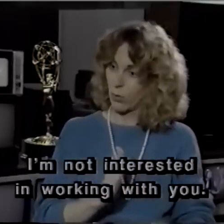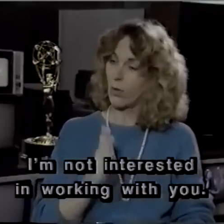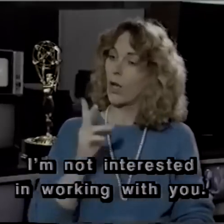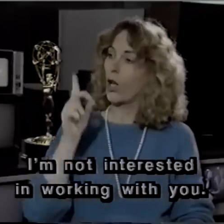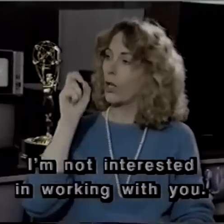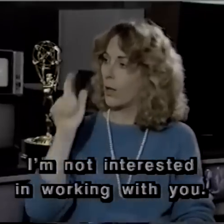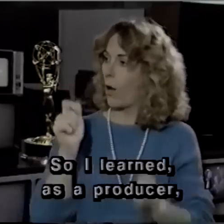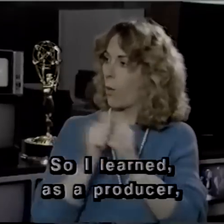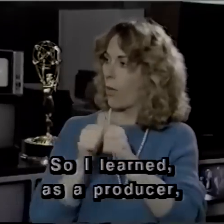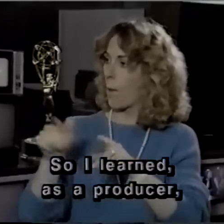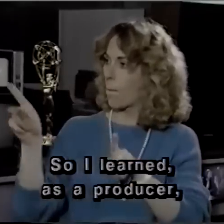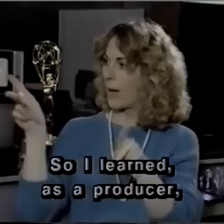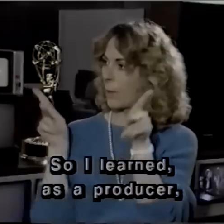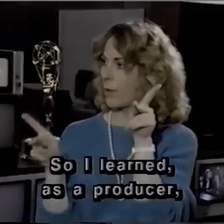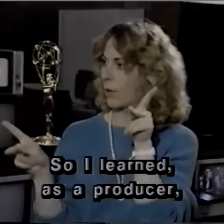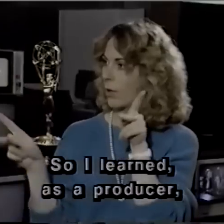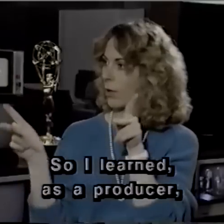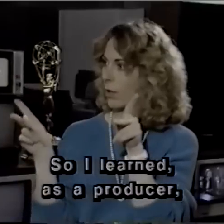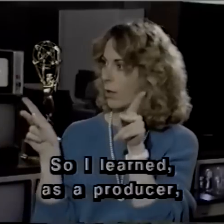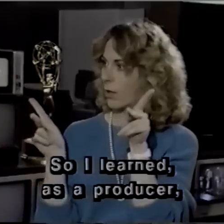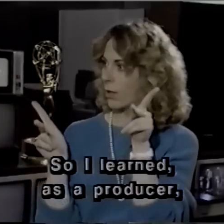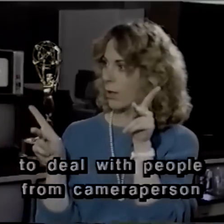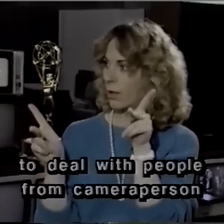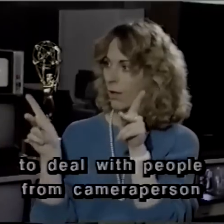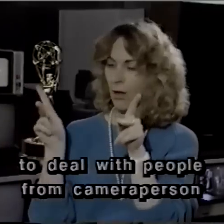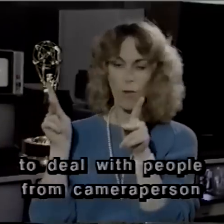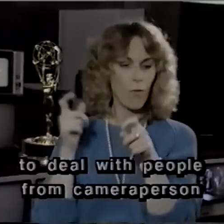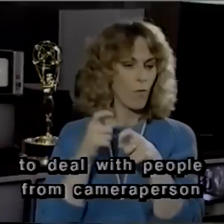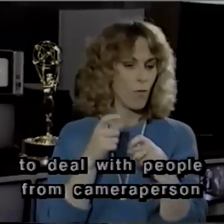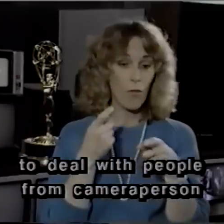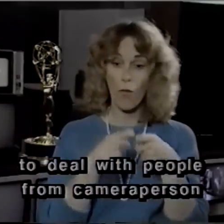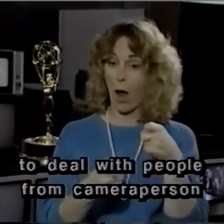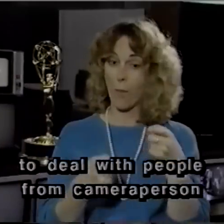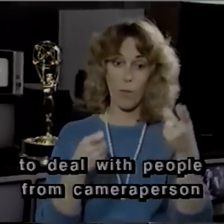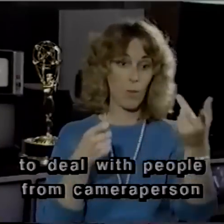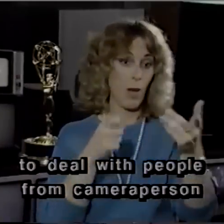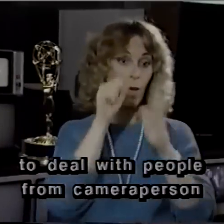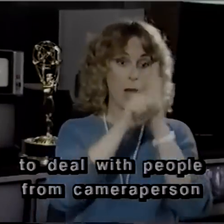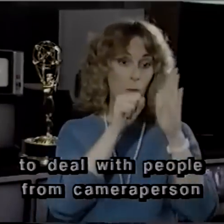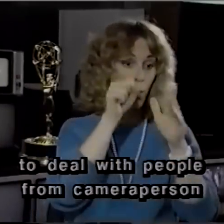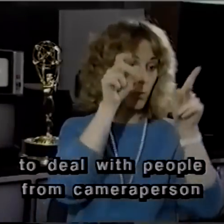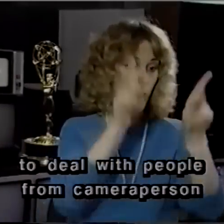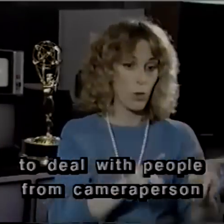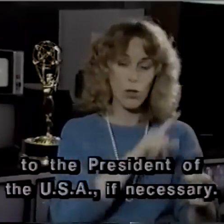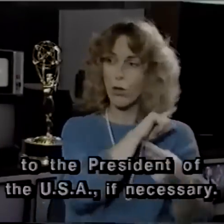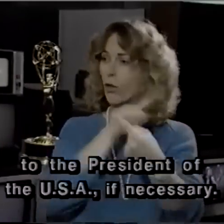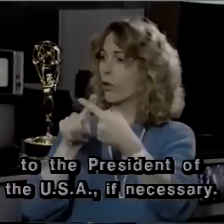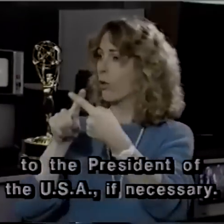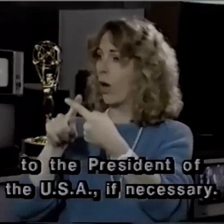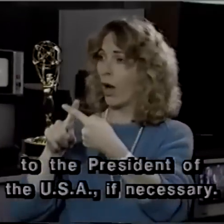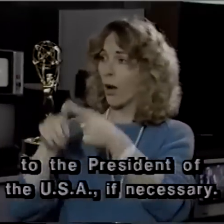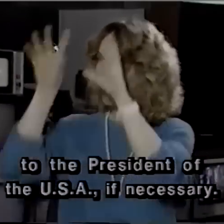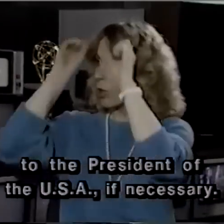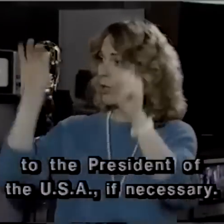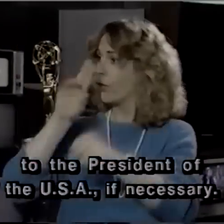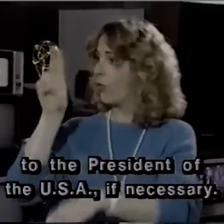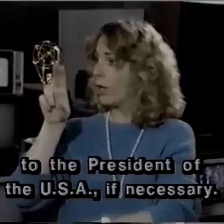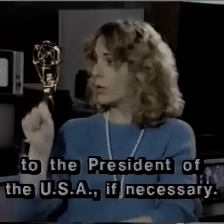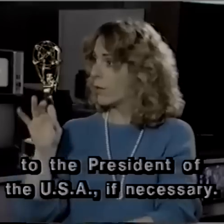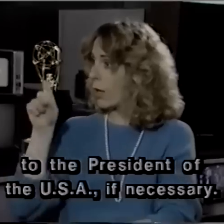So I learned, as a producer, to deal with people. From camera person to the President of the USA, if necessary.